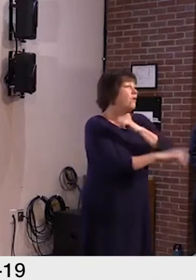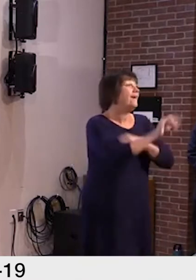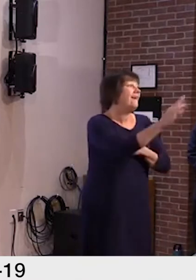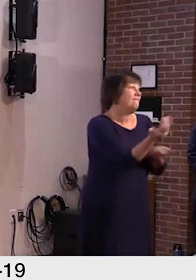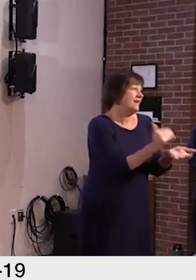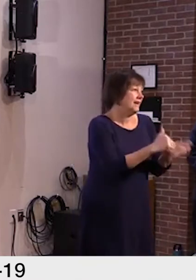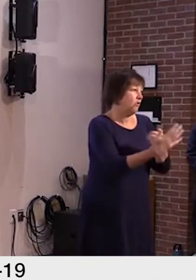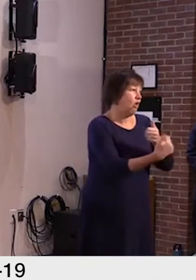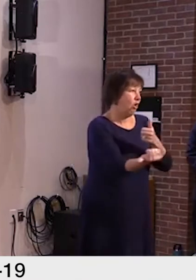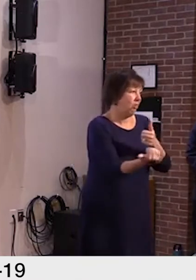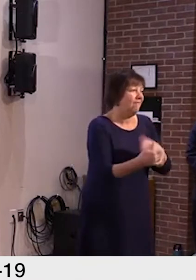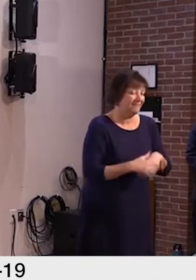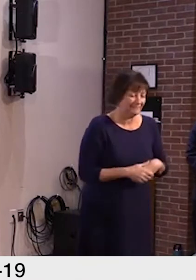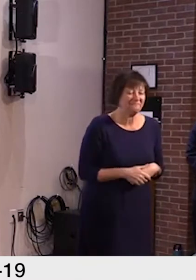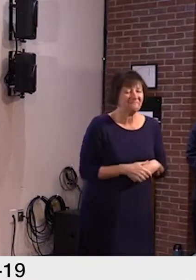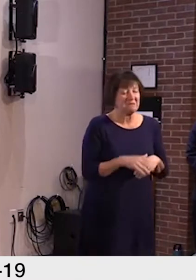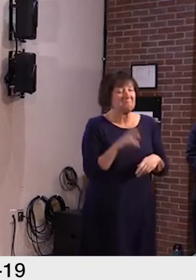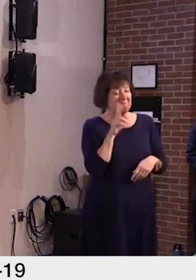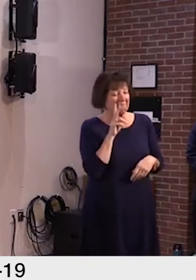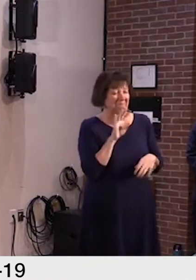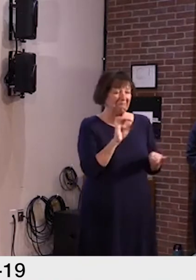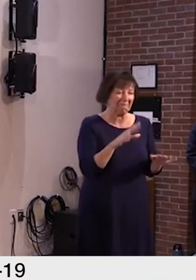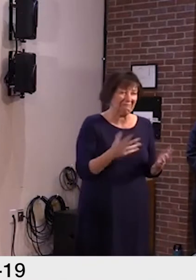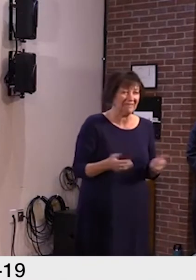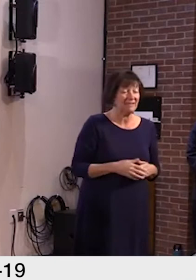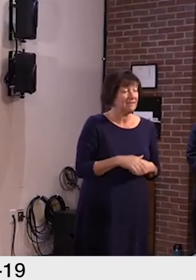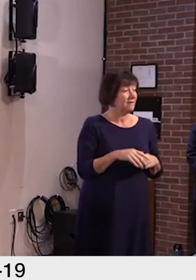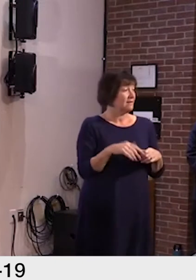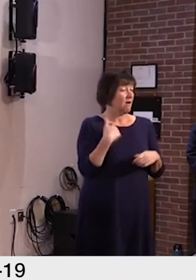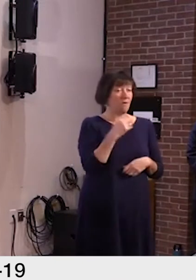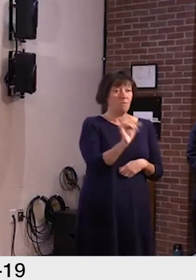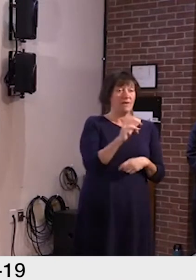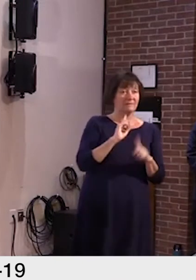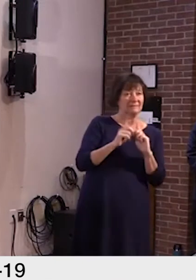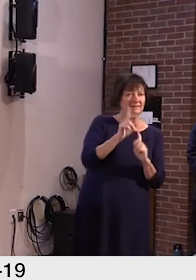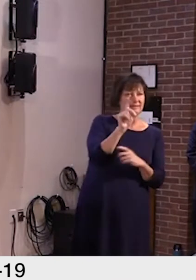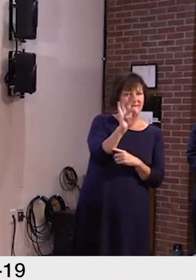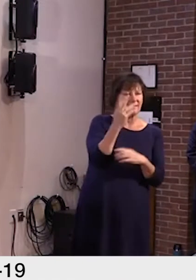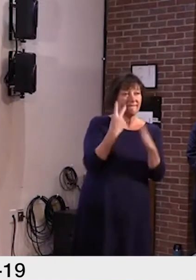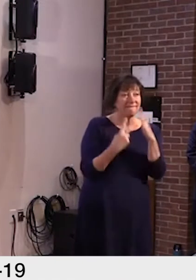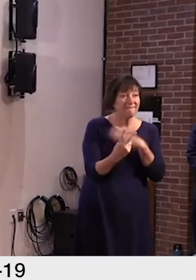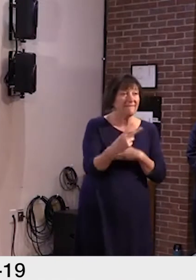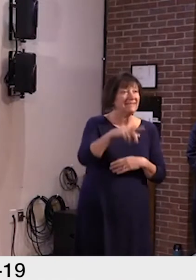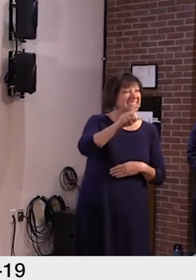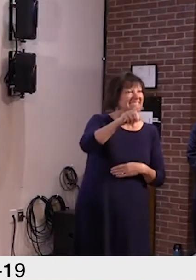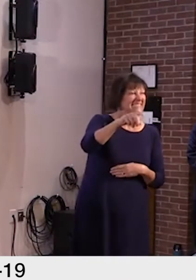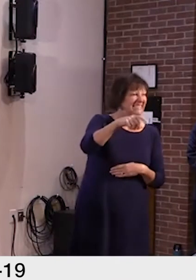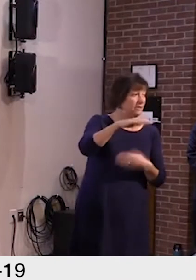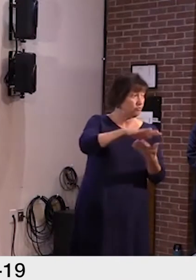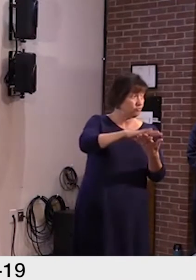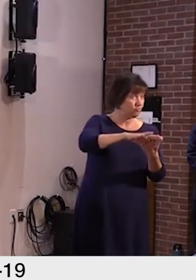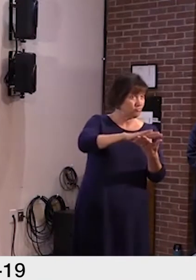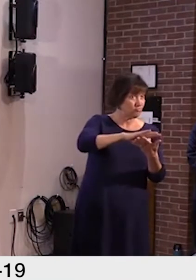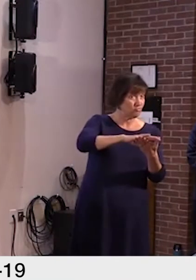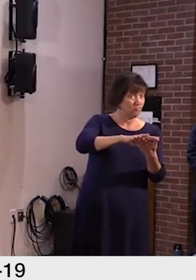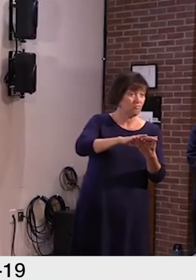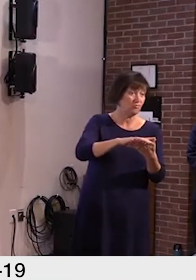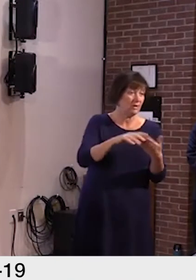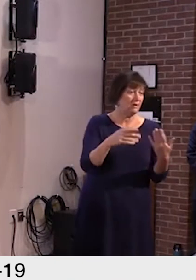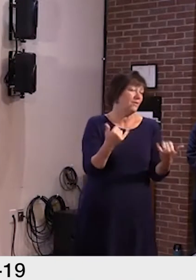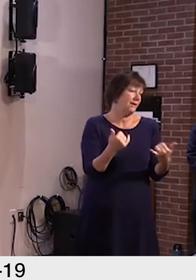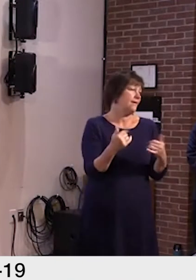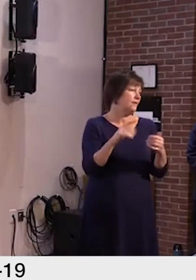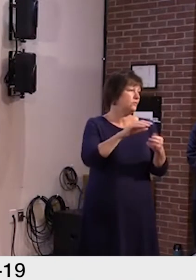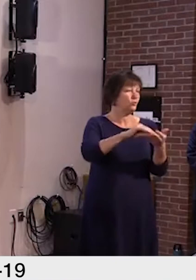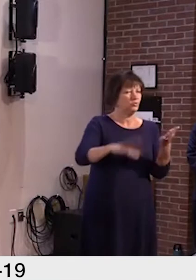need to. At the same time, we're working with DCF to be prepared to meet the needs of schools that are currently in the classroom